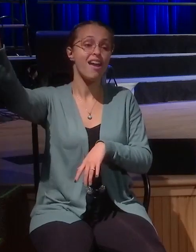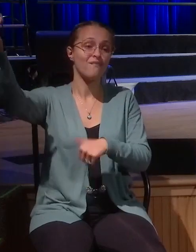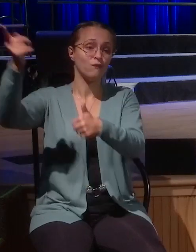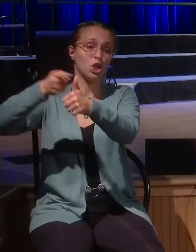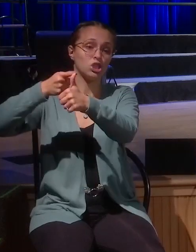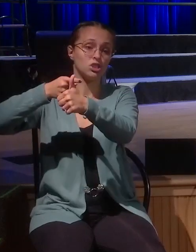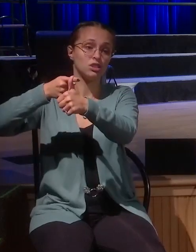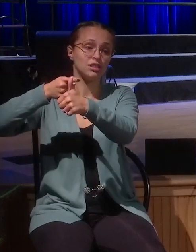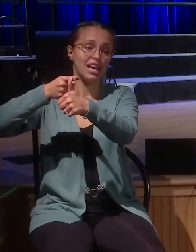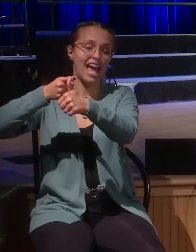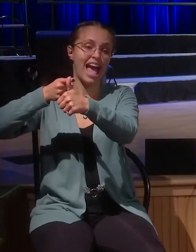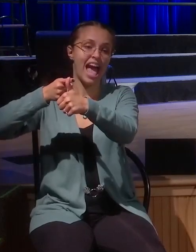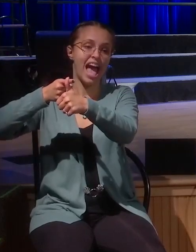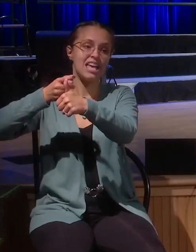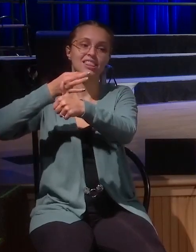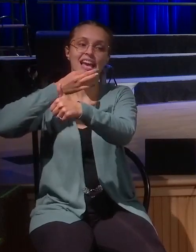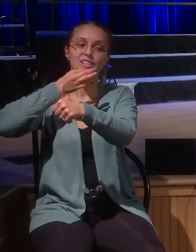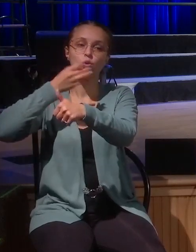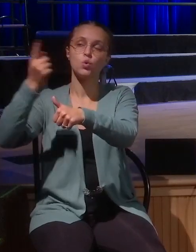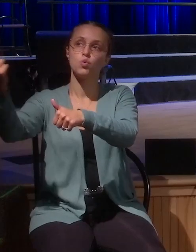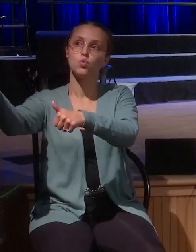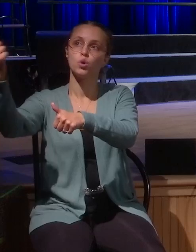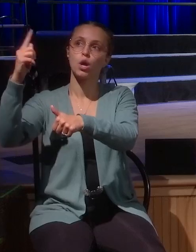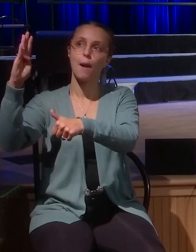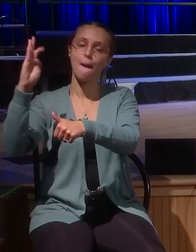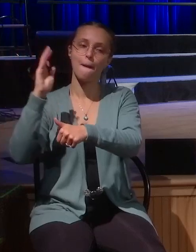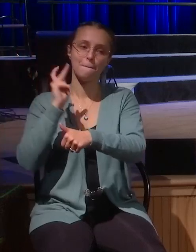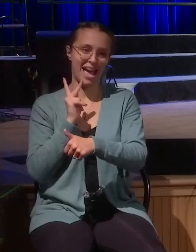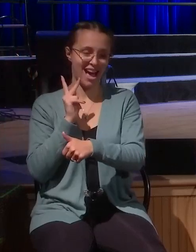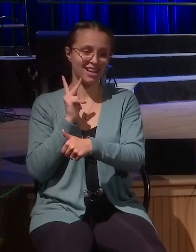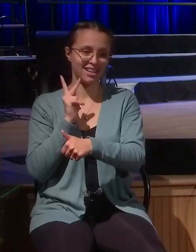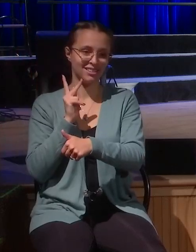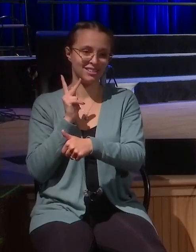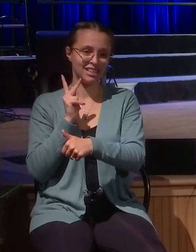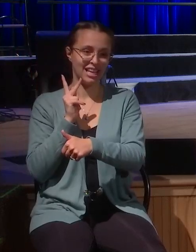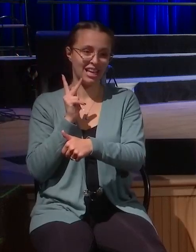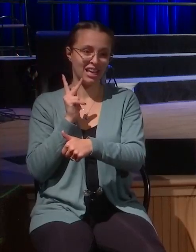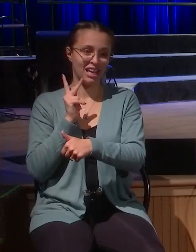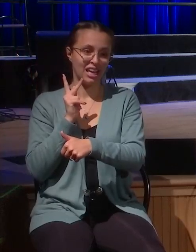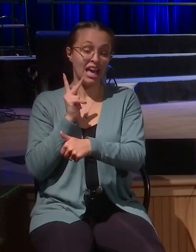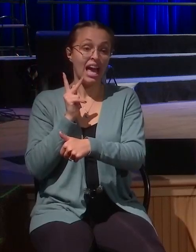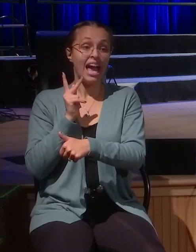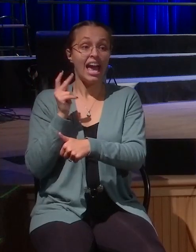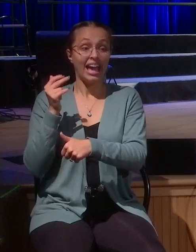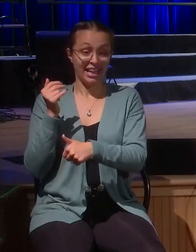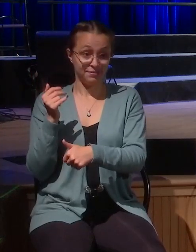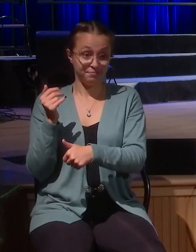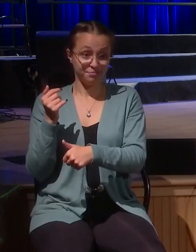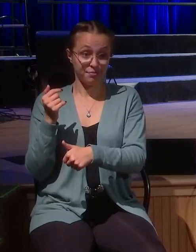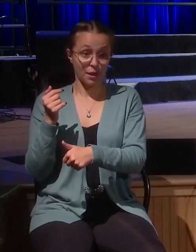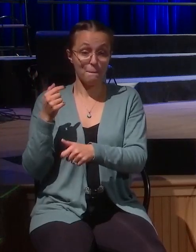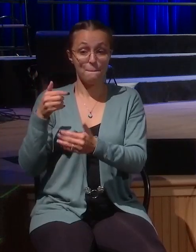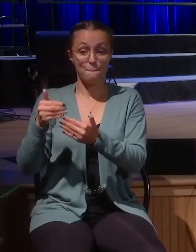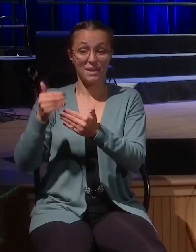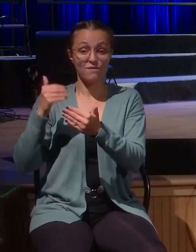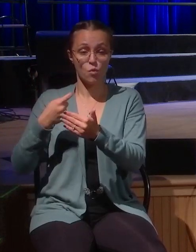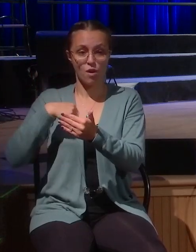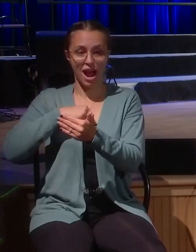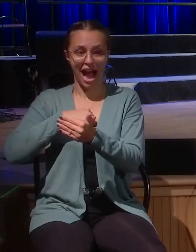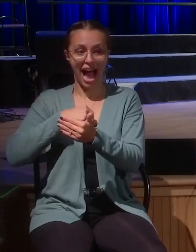while I'm away, I'm going to give something to my servants. This is People say it might be roughly $10,000, three months wage. Some people